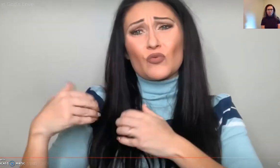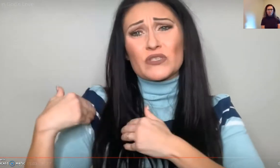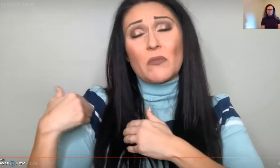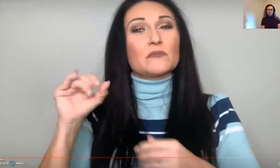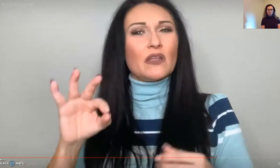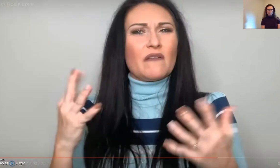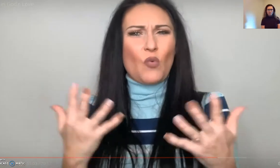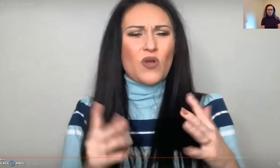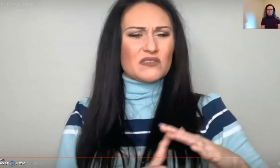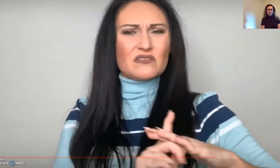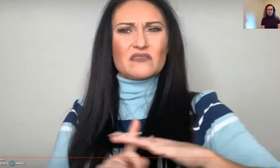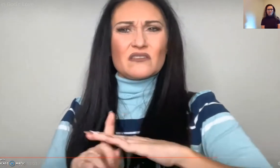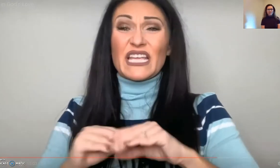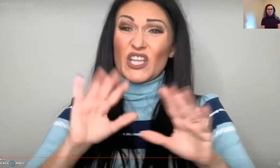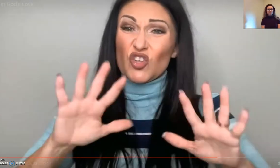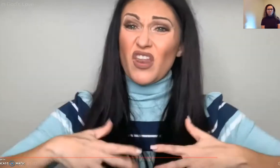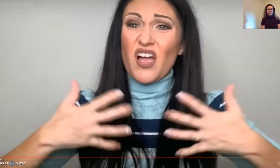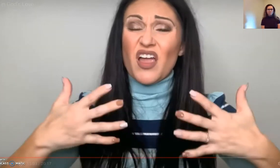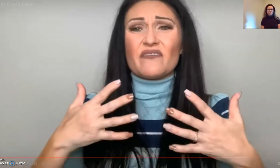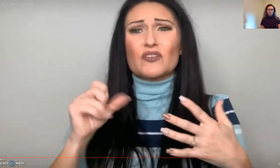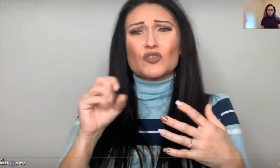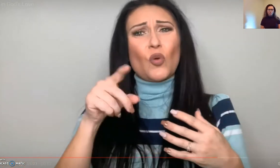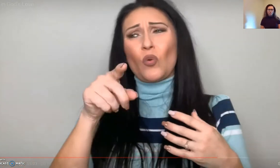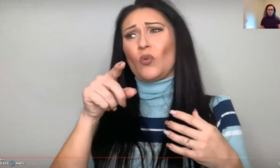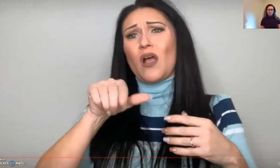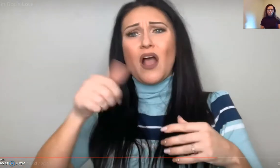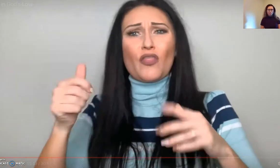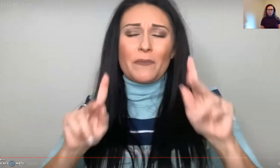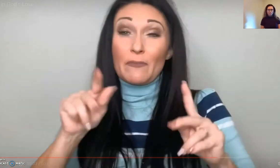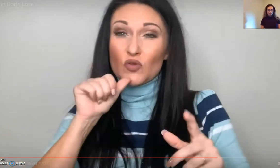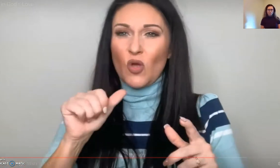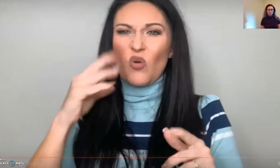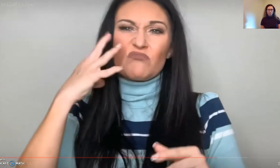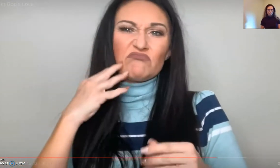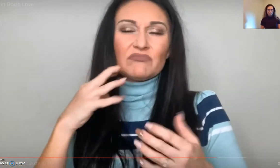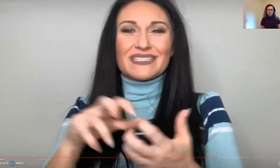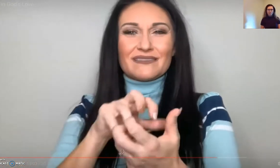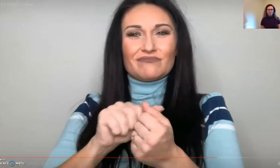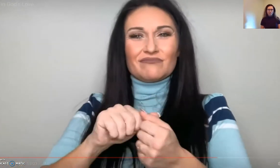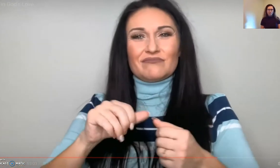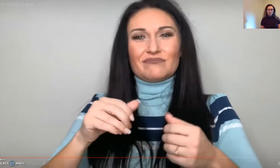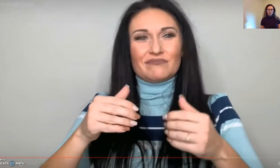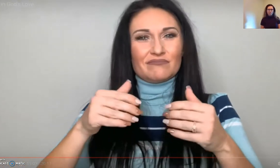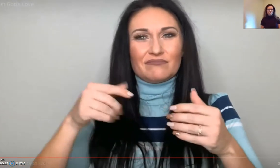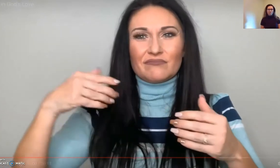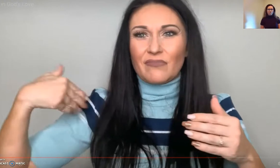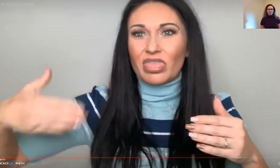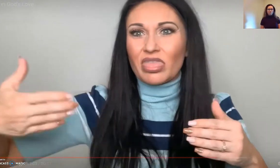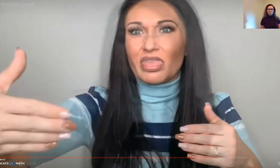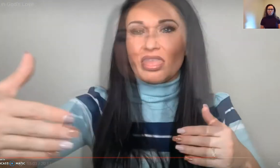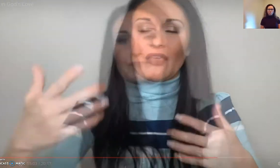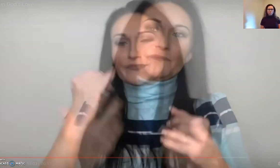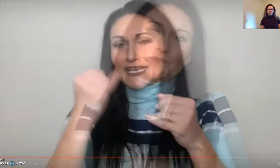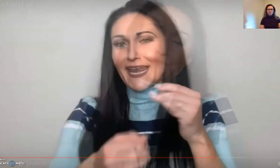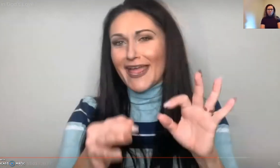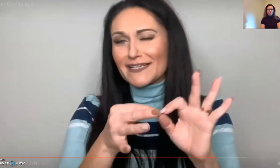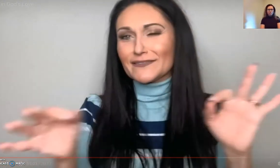in his love and take responsibility of the situations that show up in your life. Other people experience